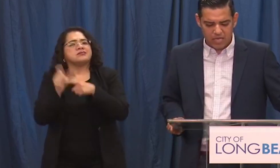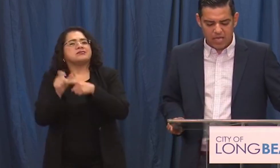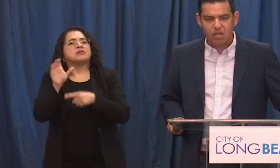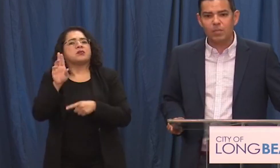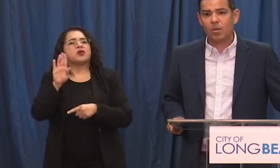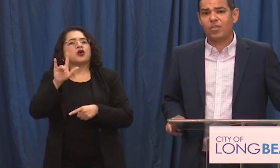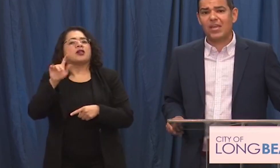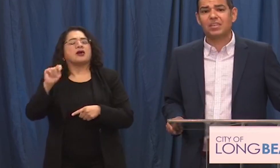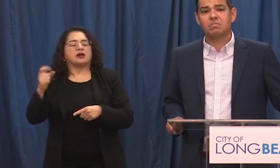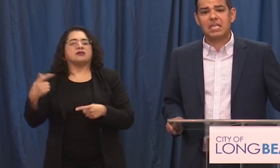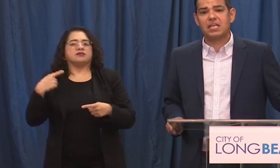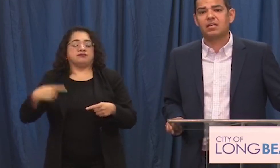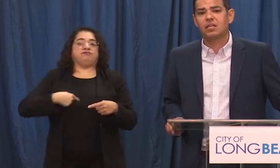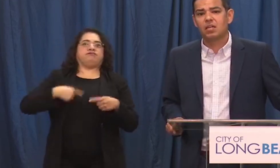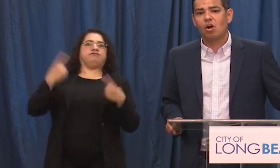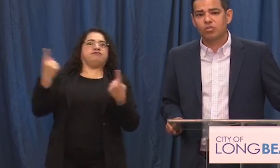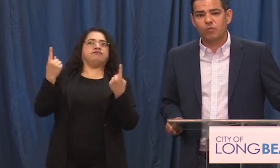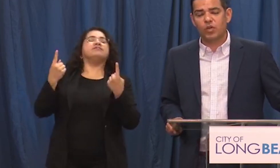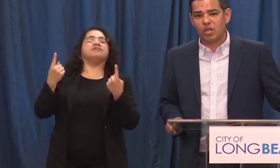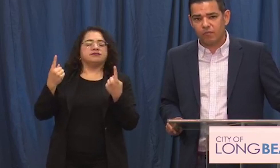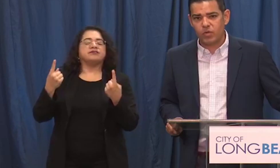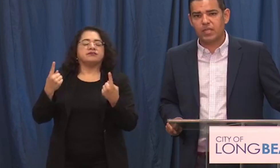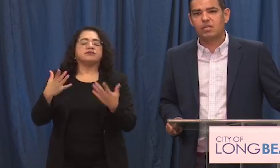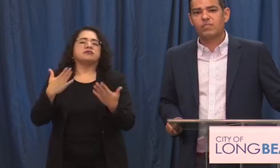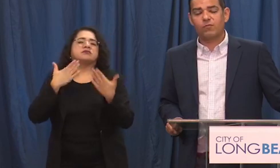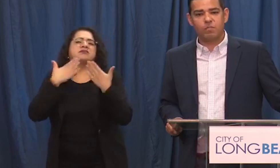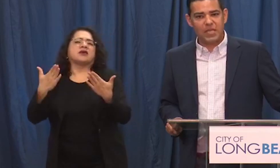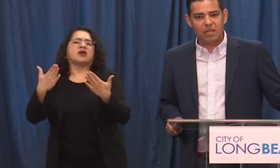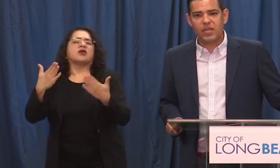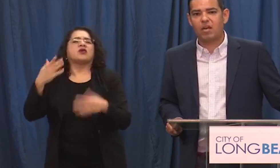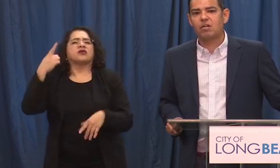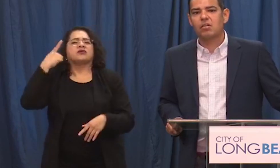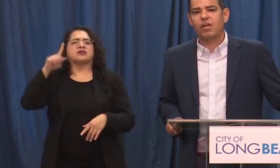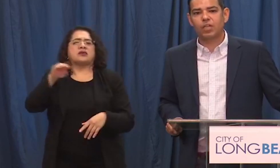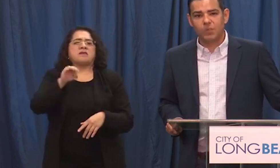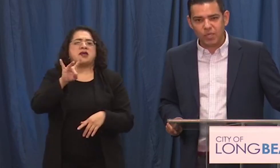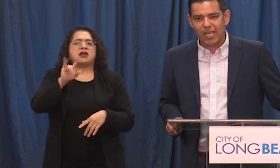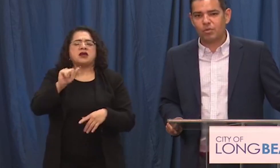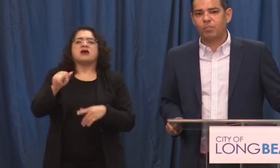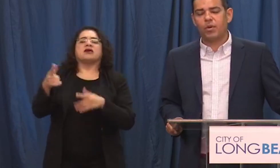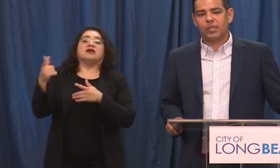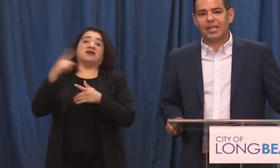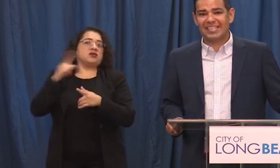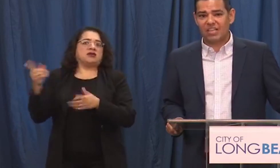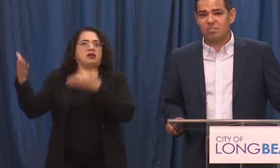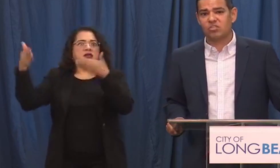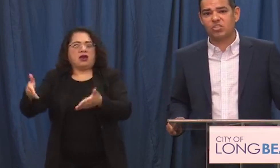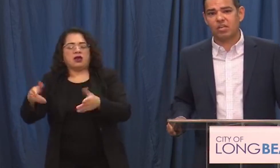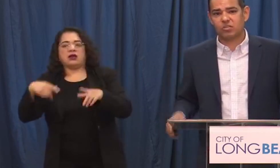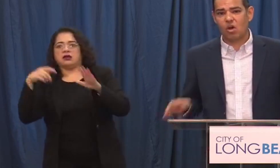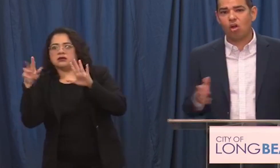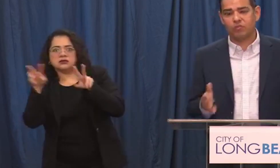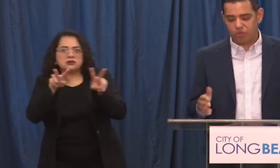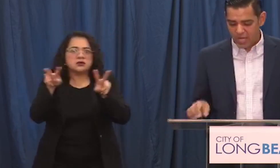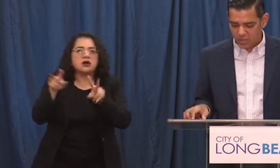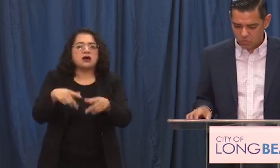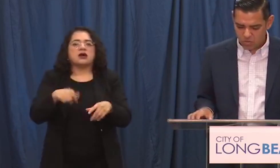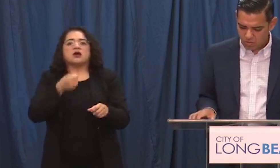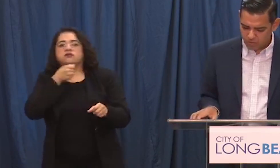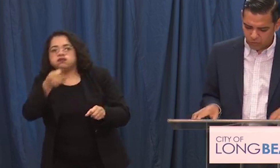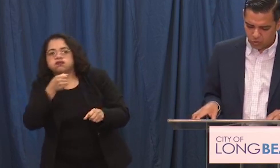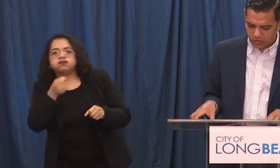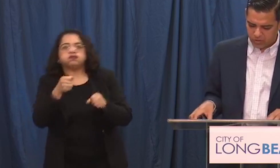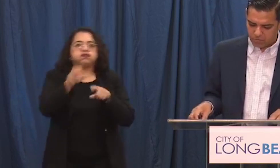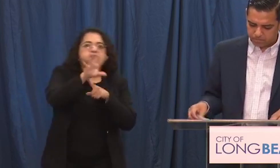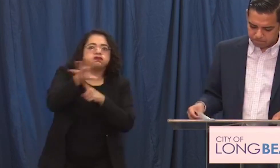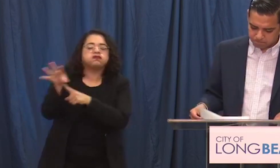the days ahead but I want to thank the media also for covering and for being there and for communicating with the public and getting the message out so to all of you thank you